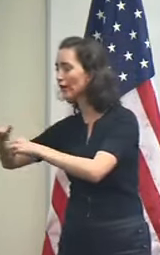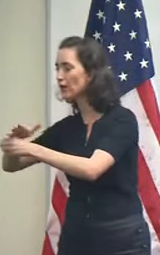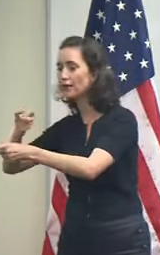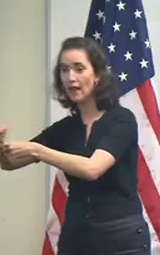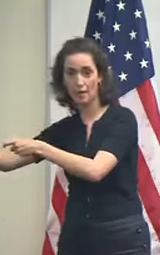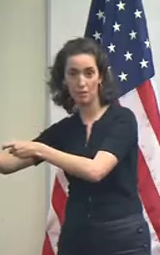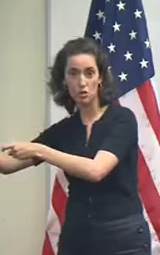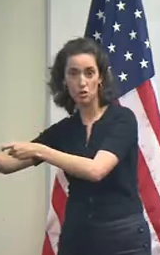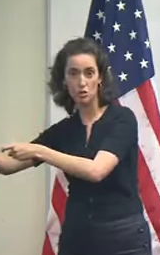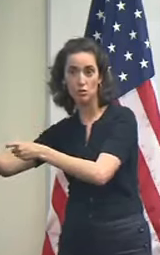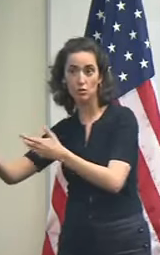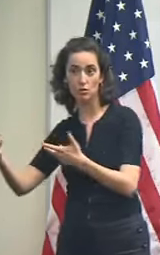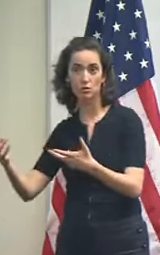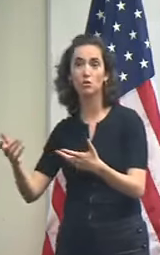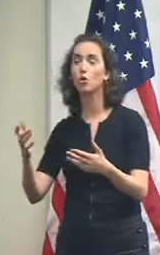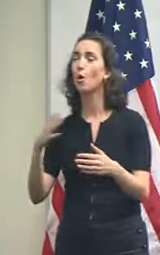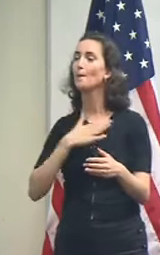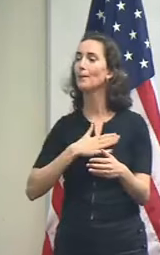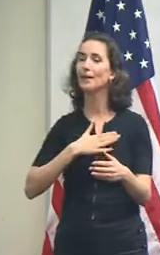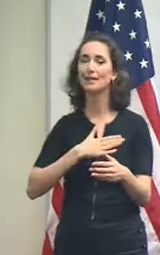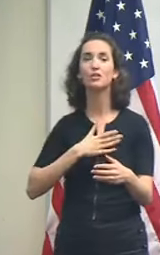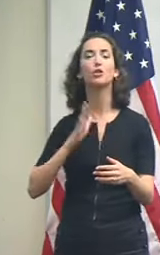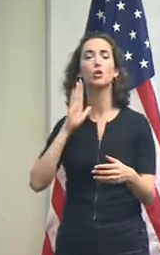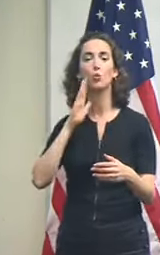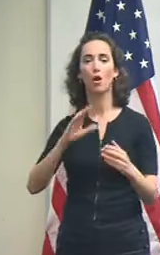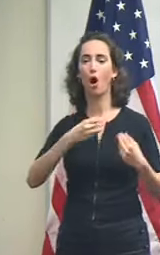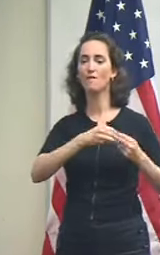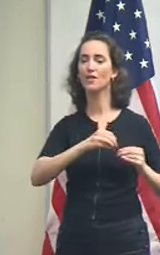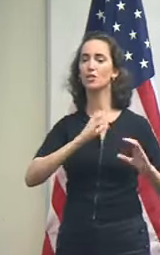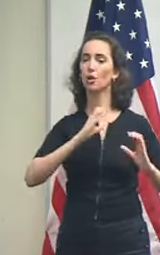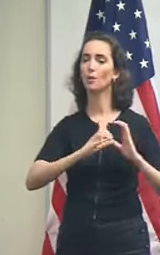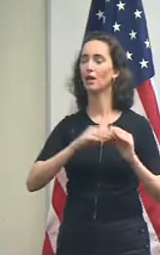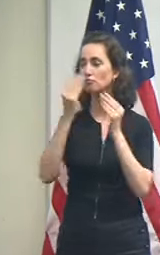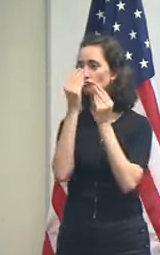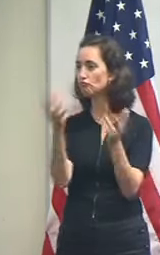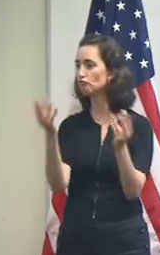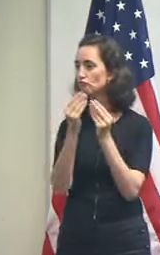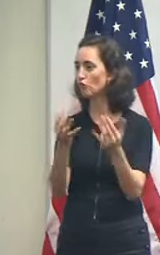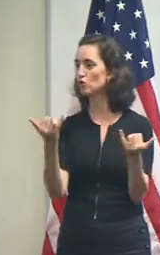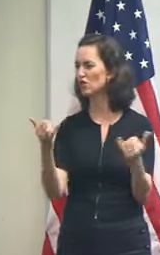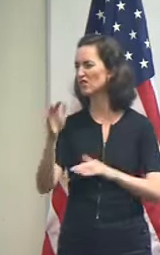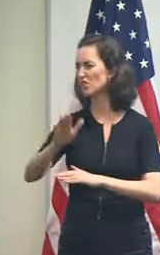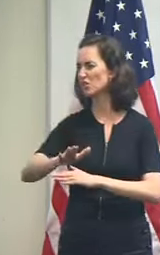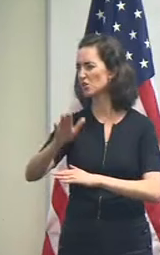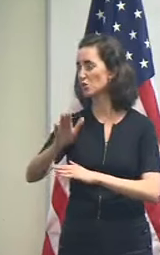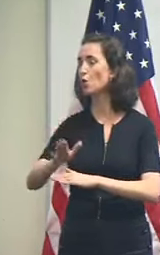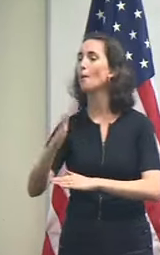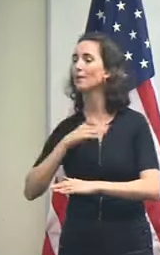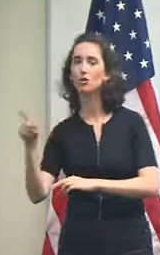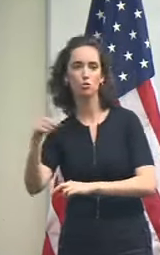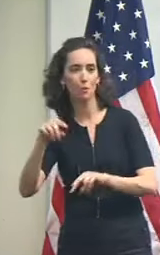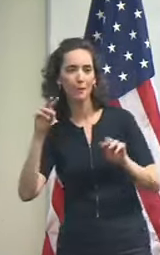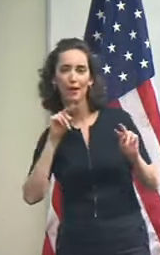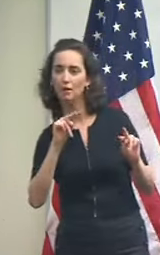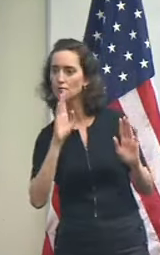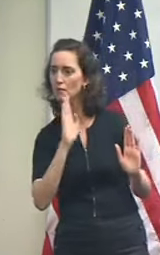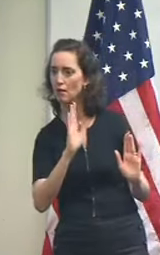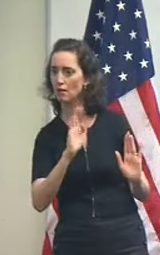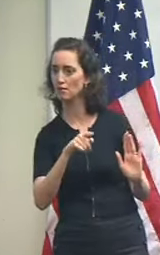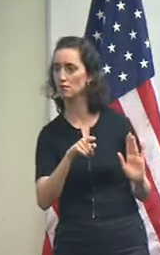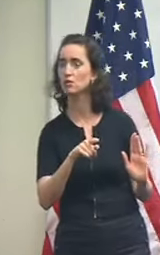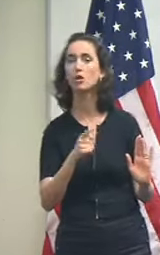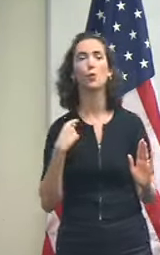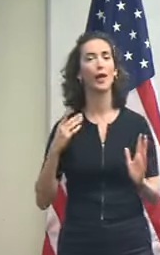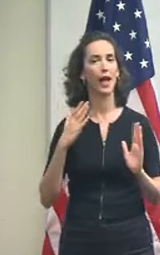to pay attention to information that will be coming out of the communications office later today about what that will look like but we do